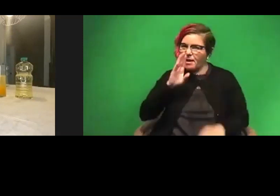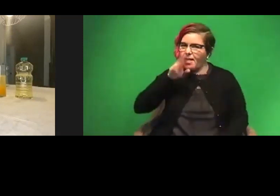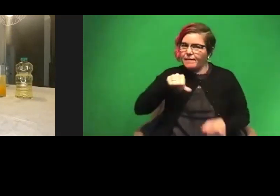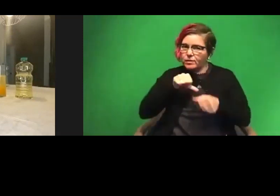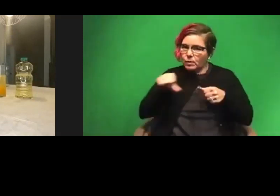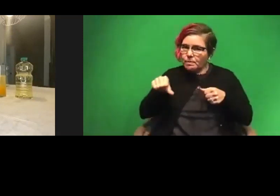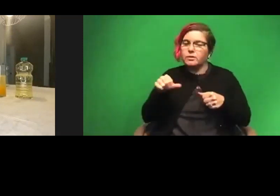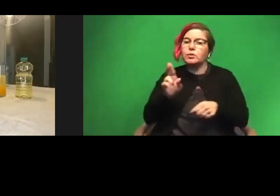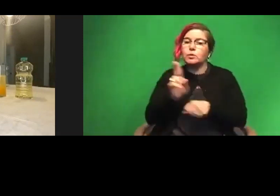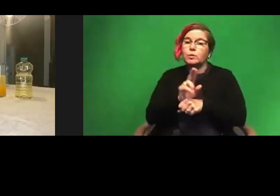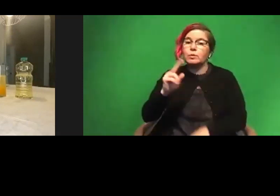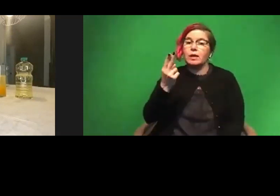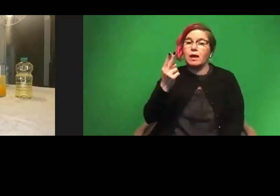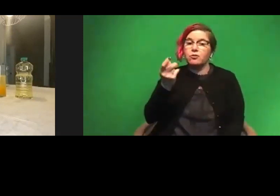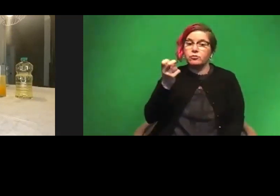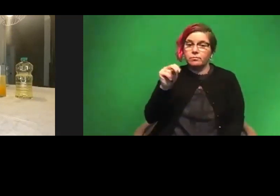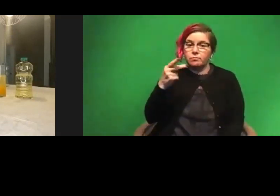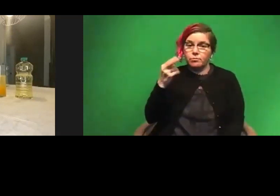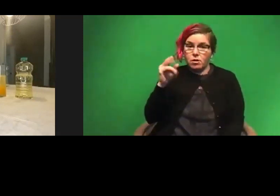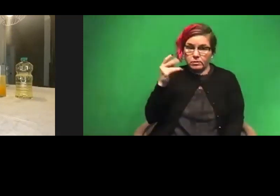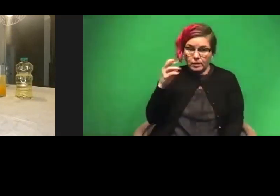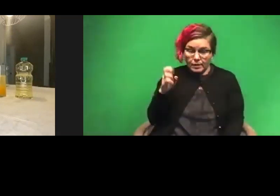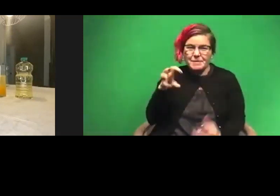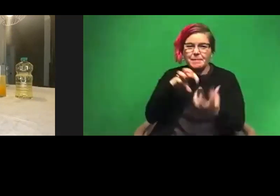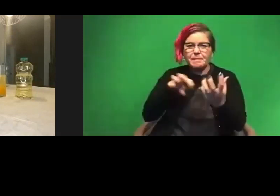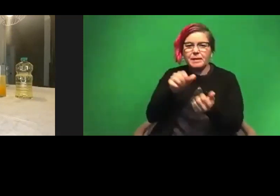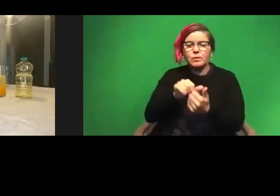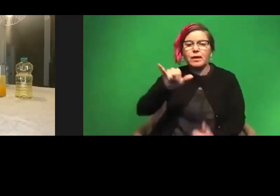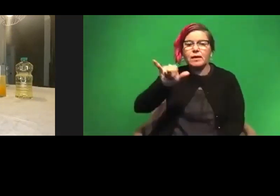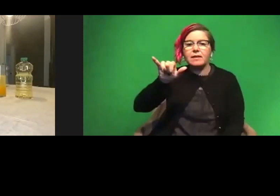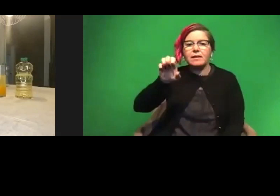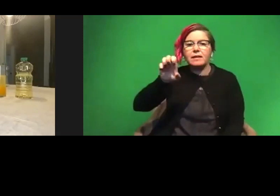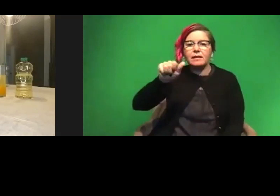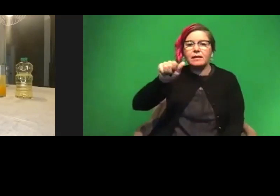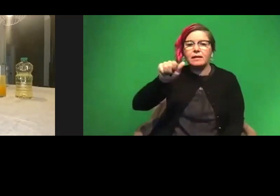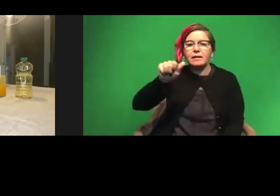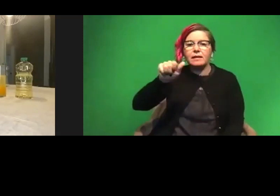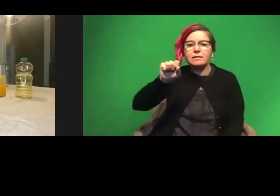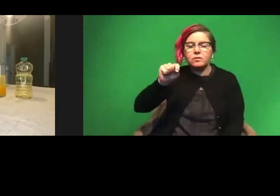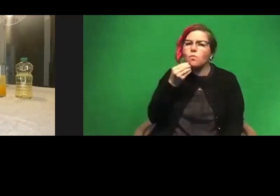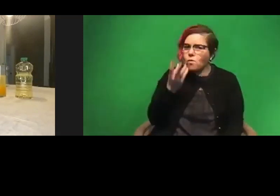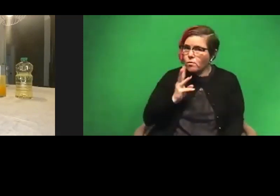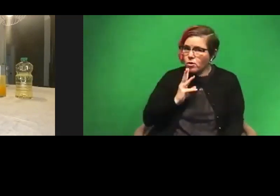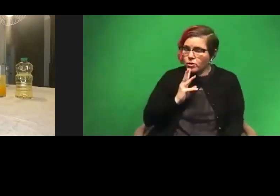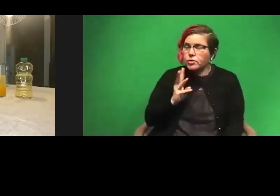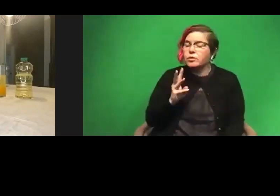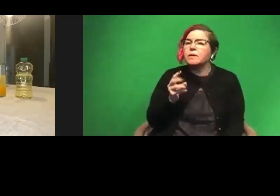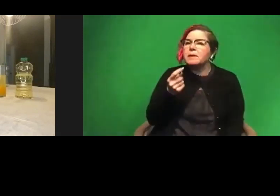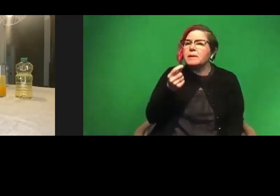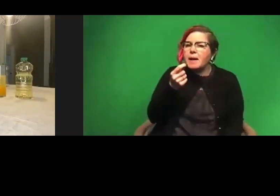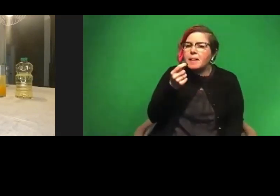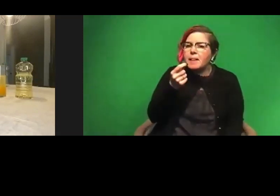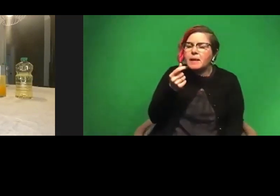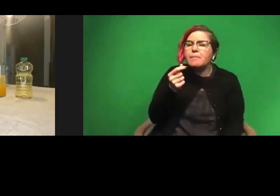use hydrogen peroxide and I mix it with yeast water that's warm and just a little bit of dish detergent and food